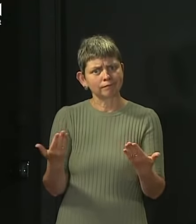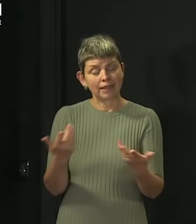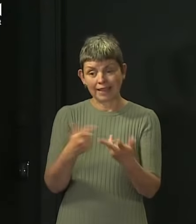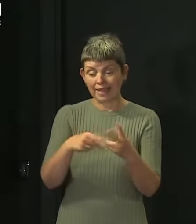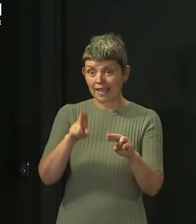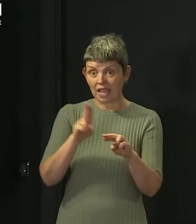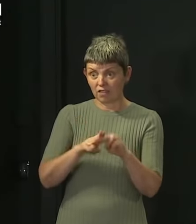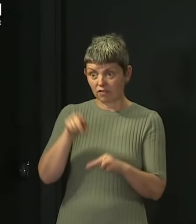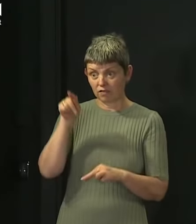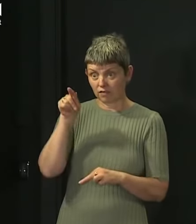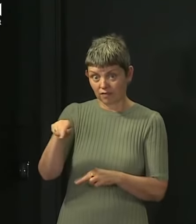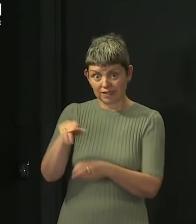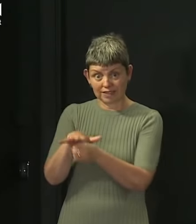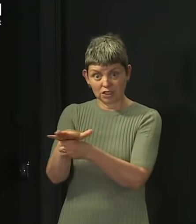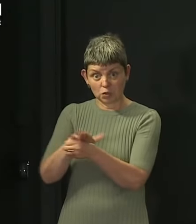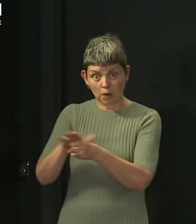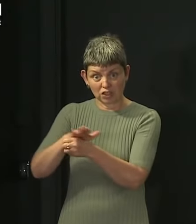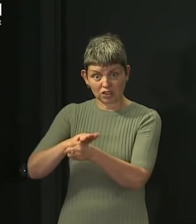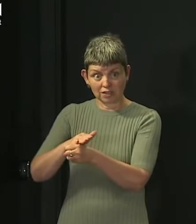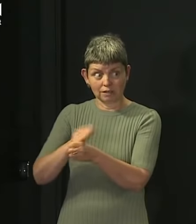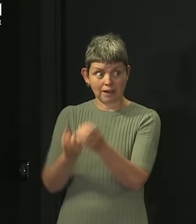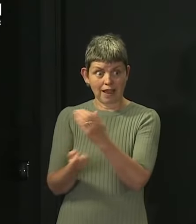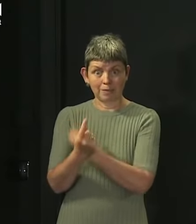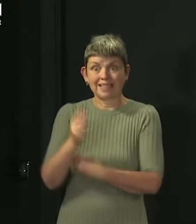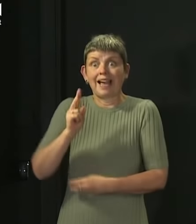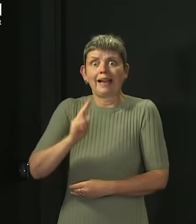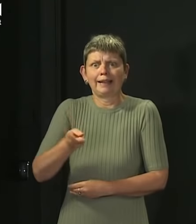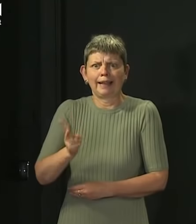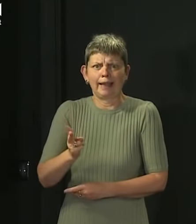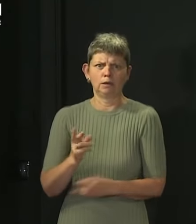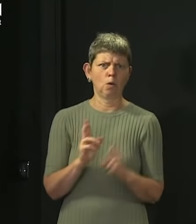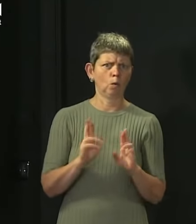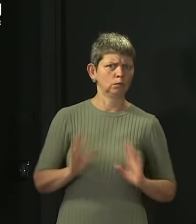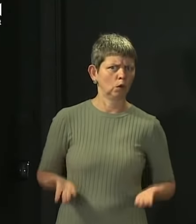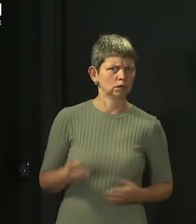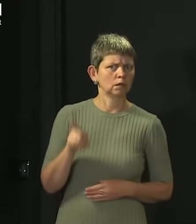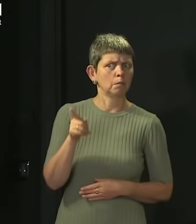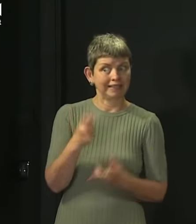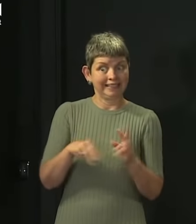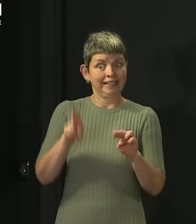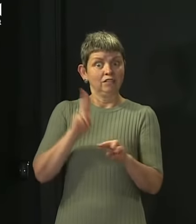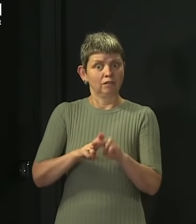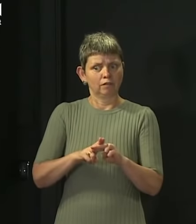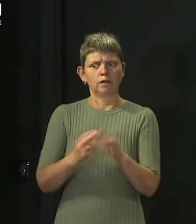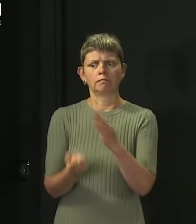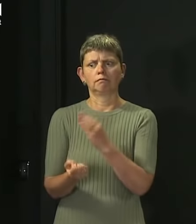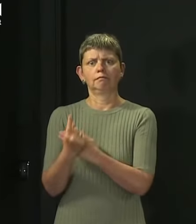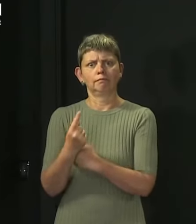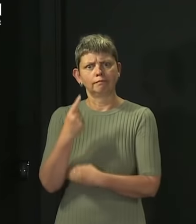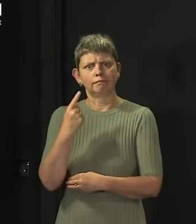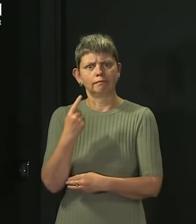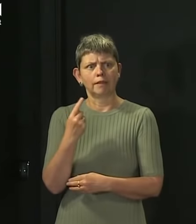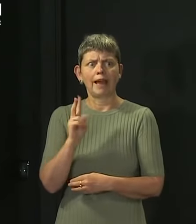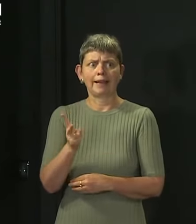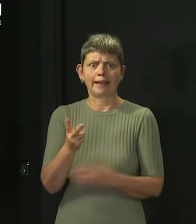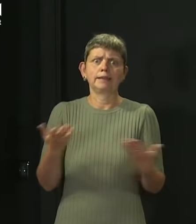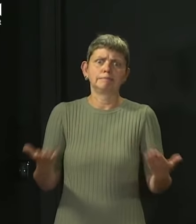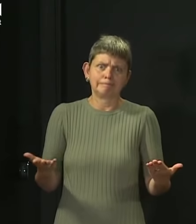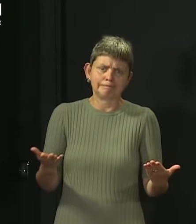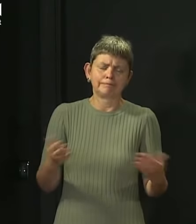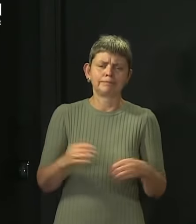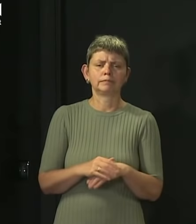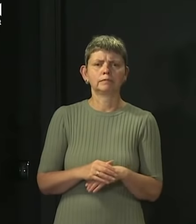we see a repeat of this situation, which I very much hope we don't. The decision to postpone tomorrow's match is one that the Football